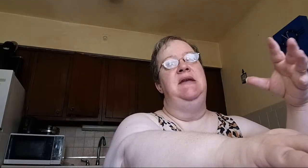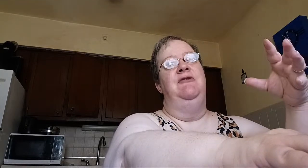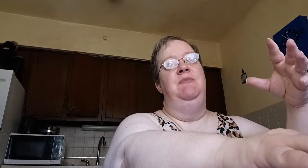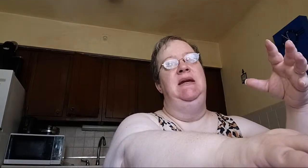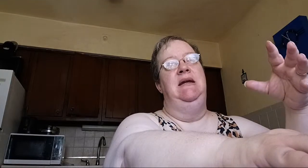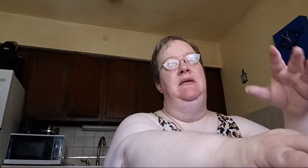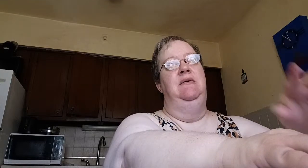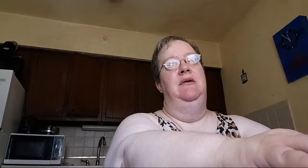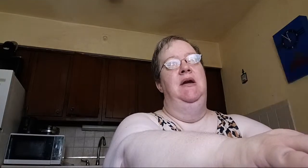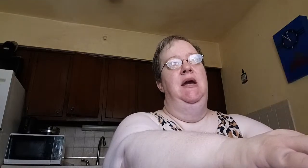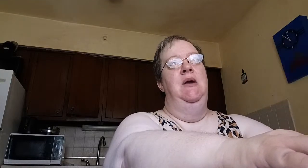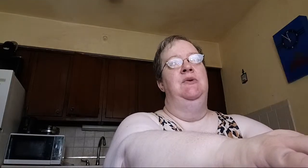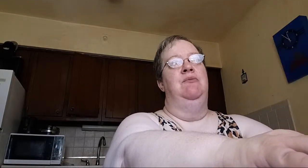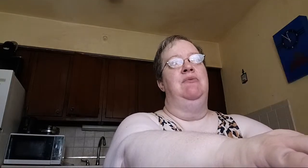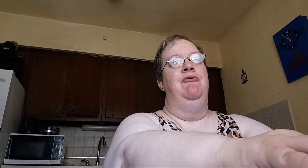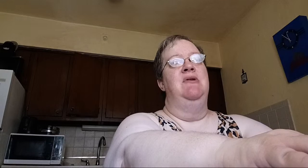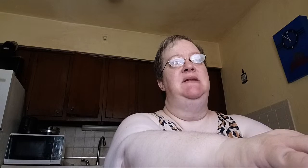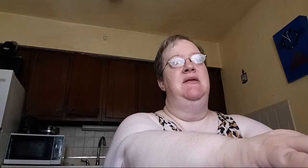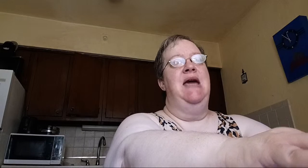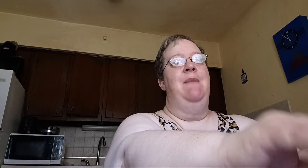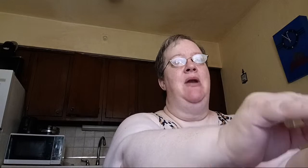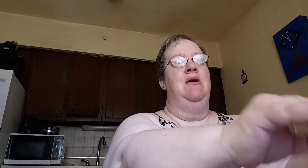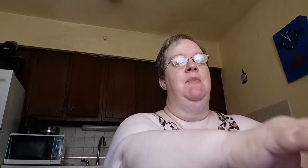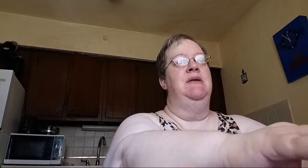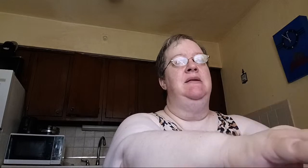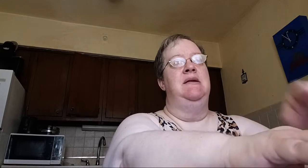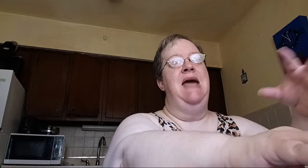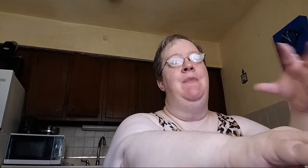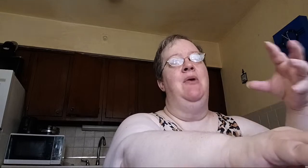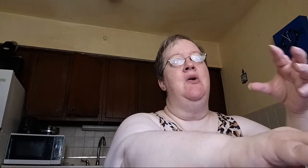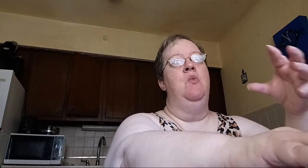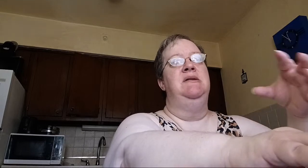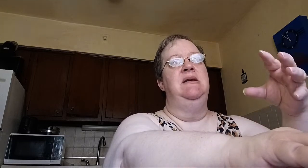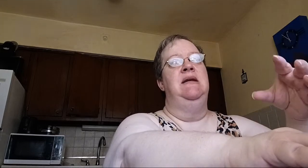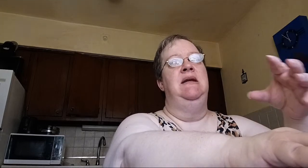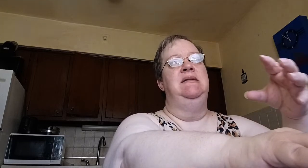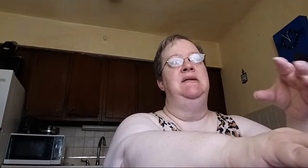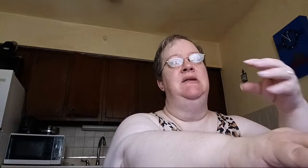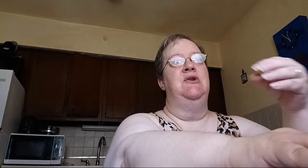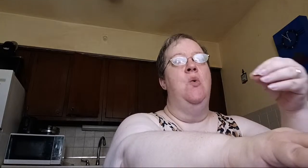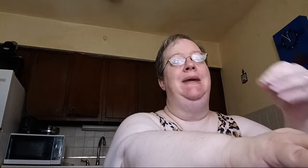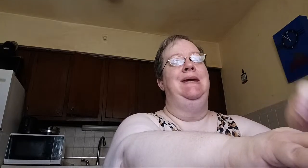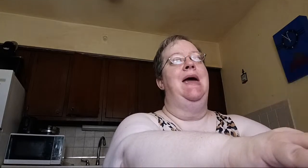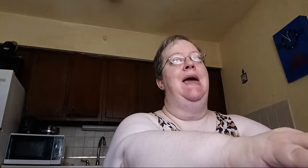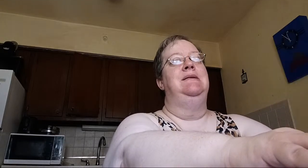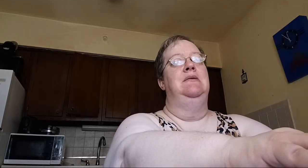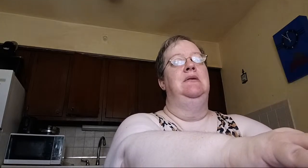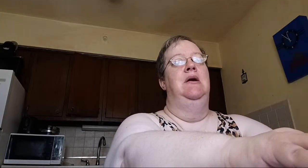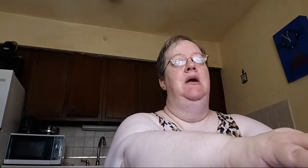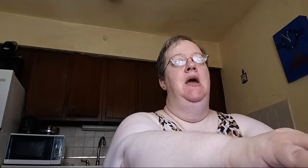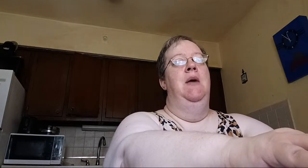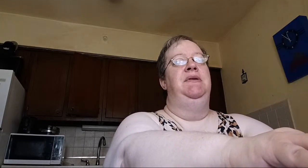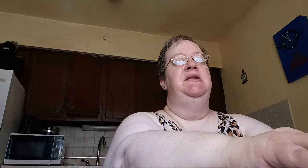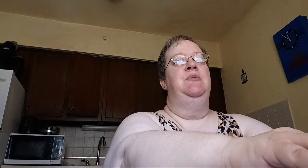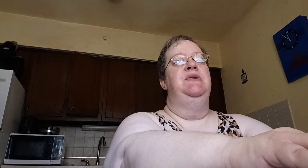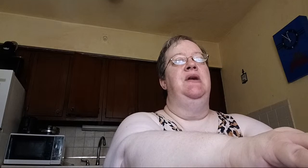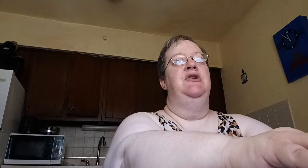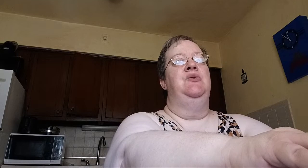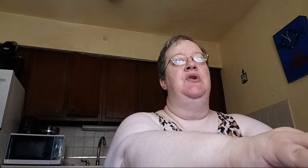of Meeting. It was a reference to the tabernacle, but the tabernacle wasn't in existence quite yet. But this was a source of